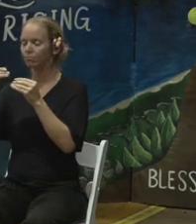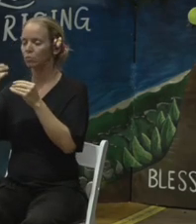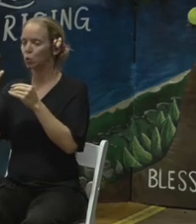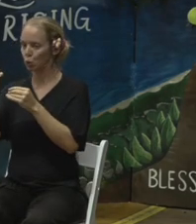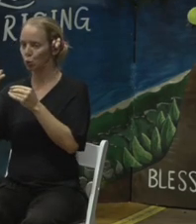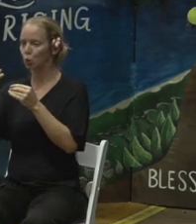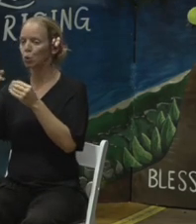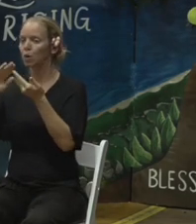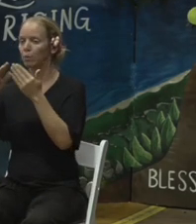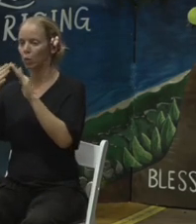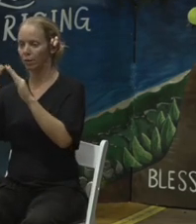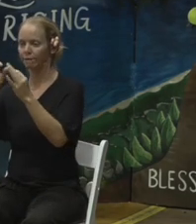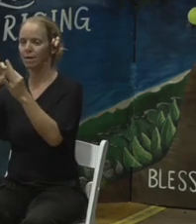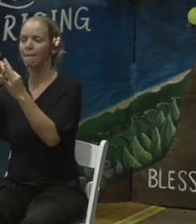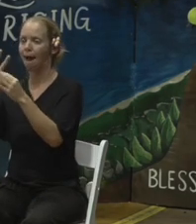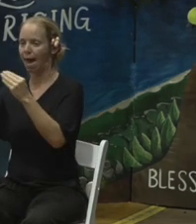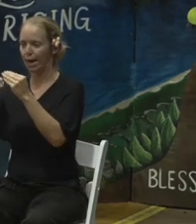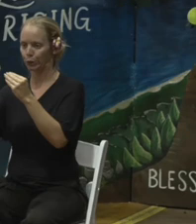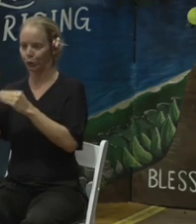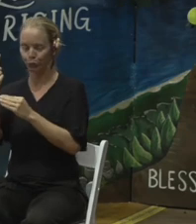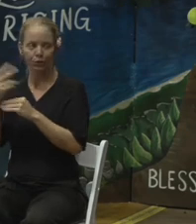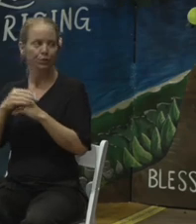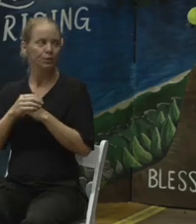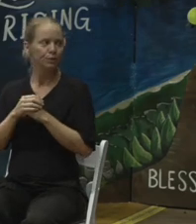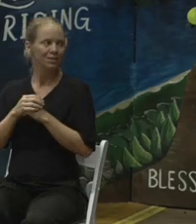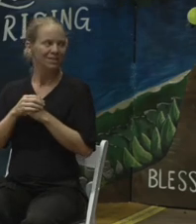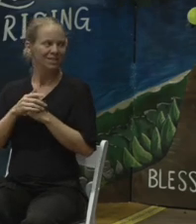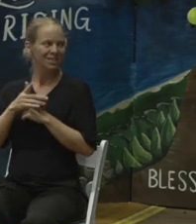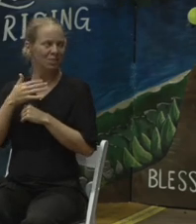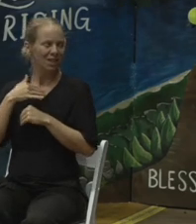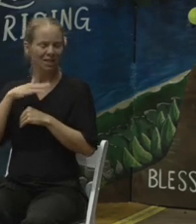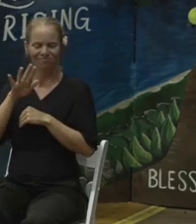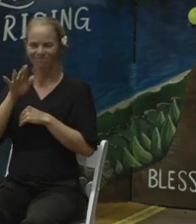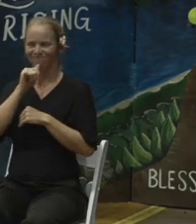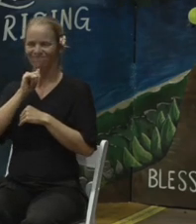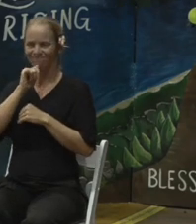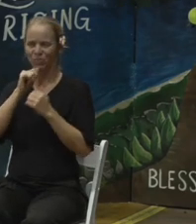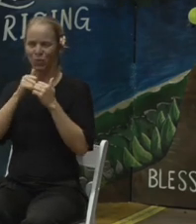So, oh, I'm sorry, I need to bear with me because it's cut off here.